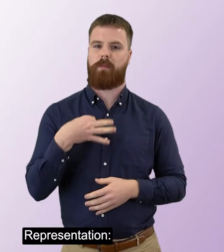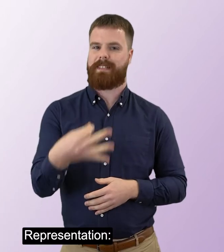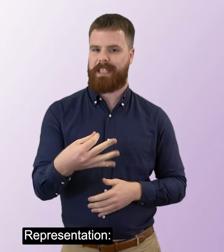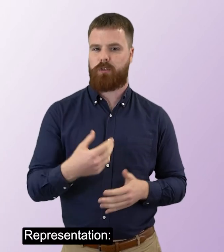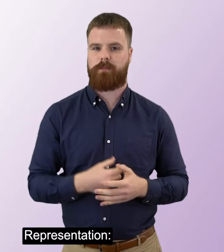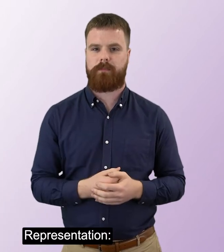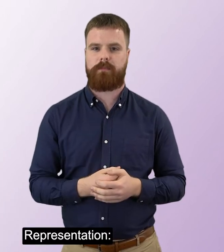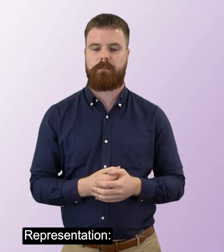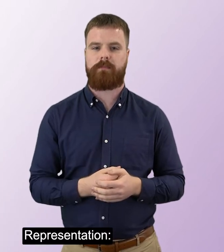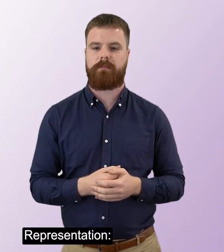Representation